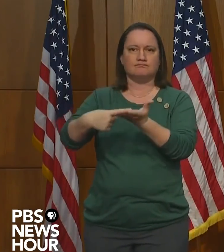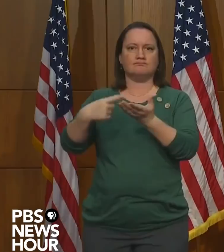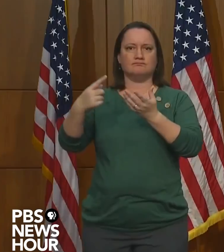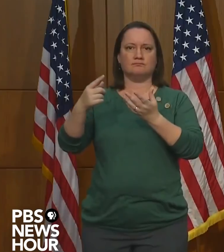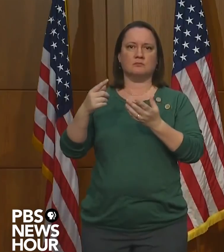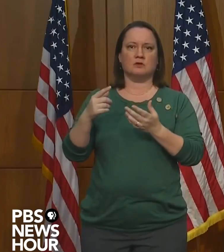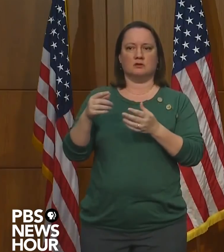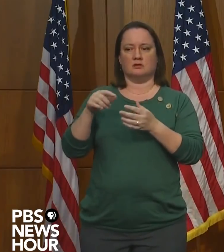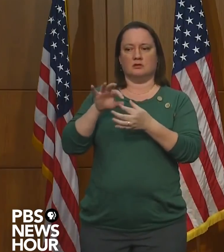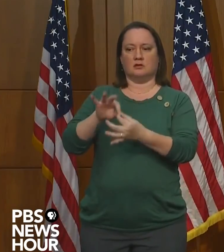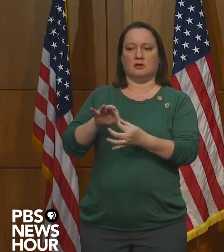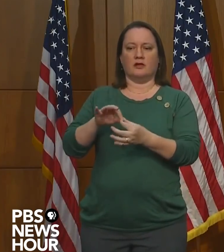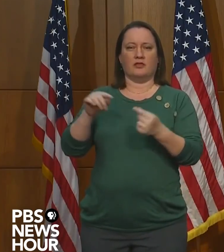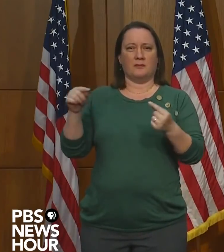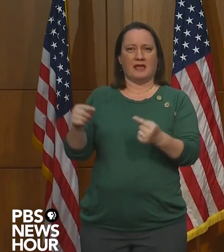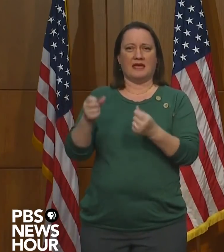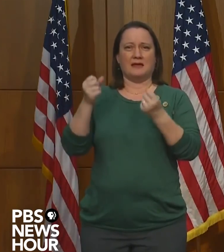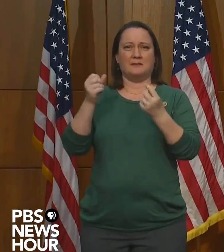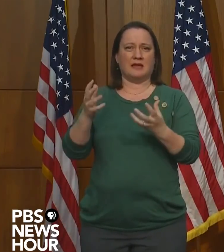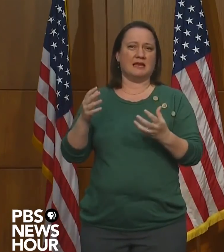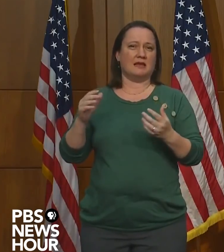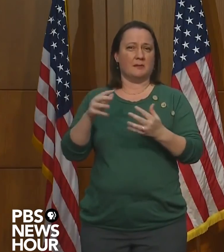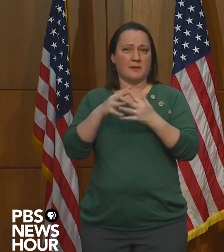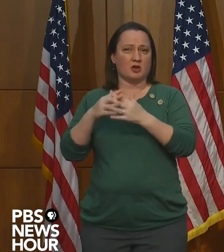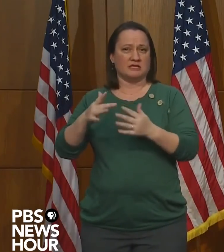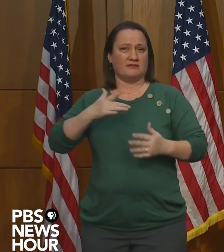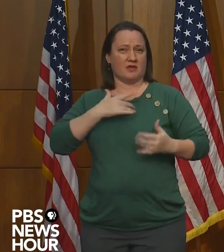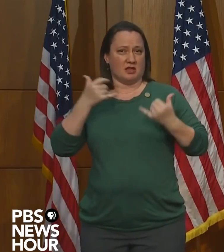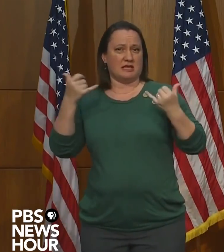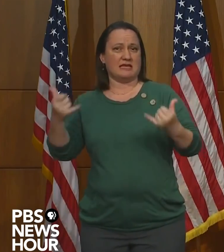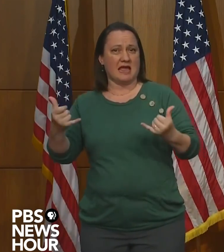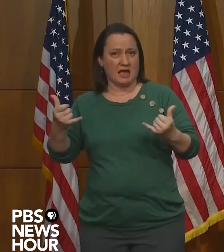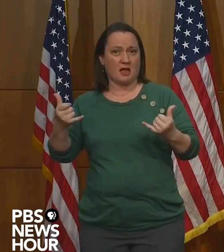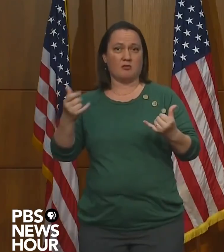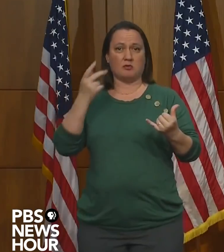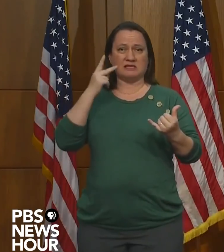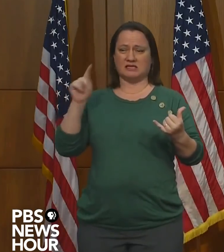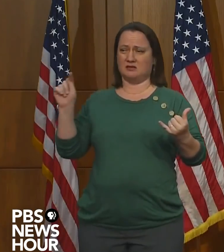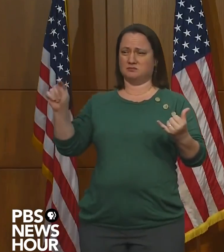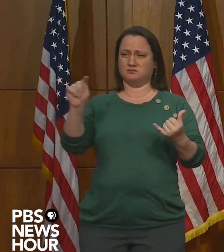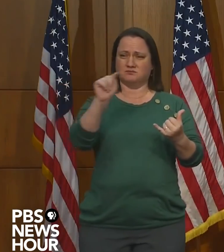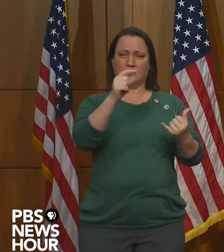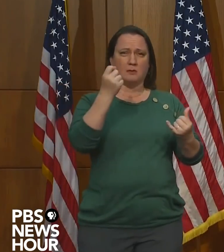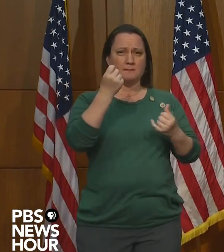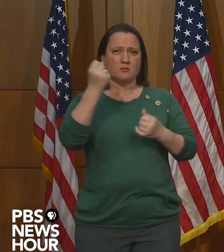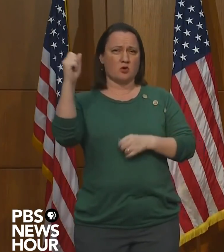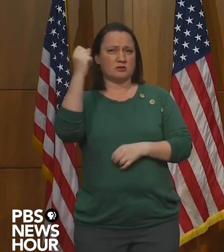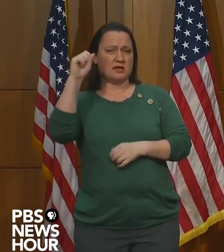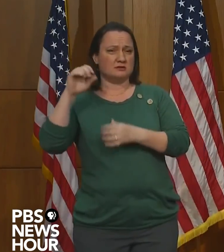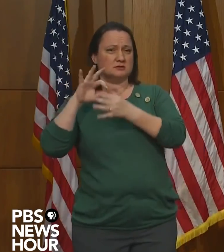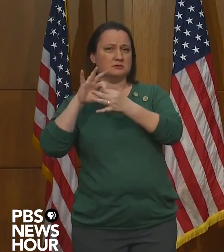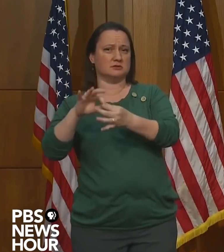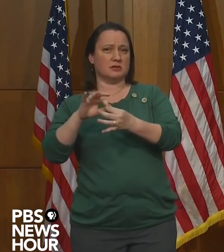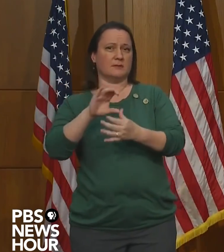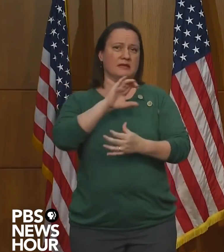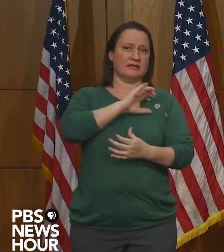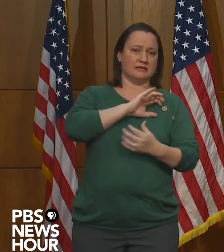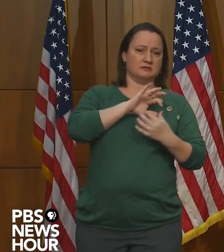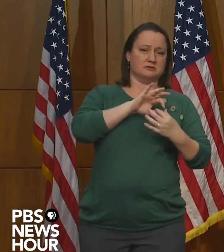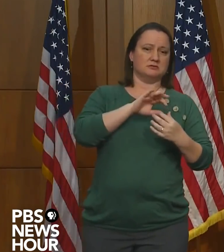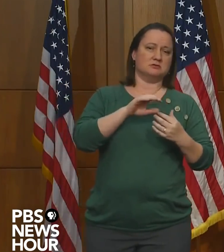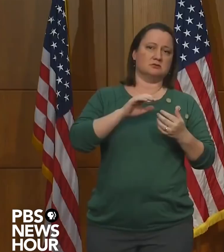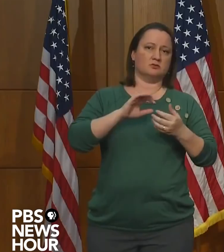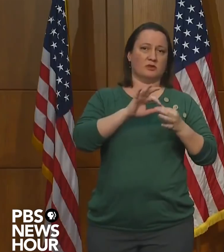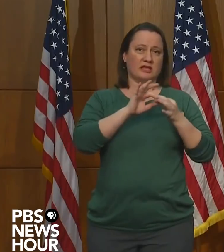right now and the protest over policing in communities of color. We also talked about